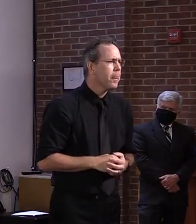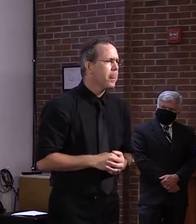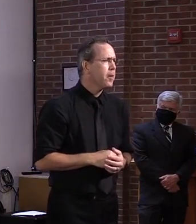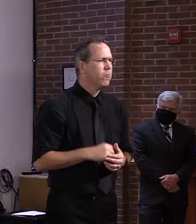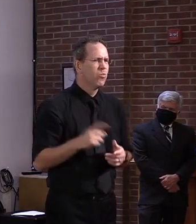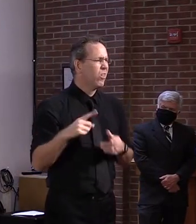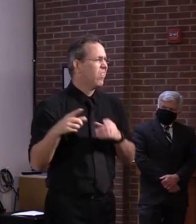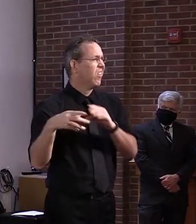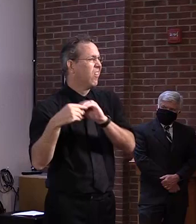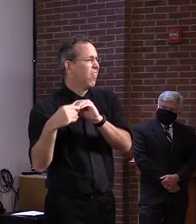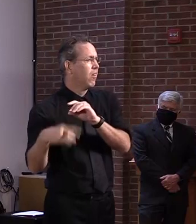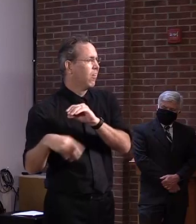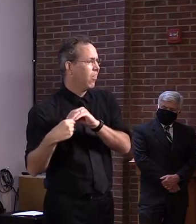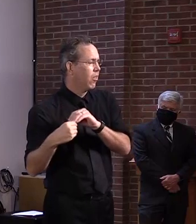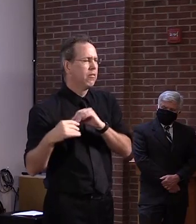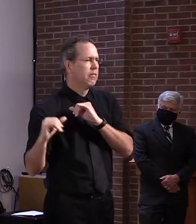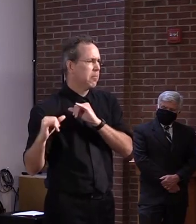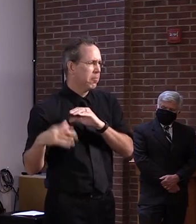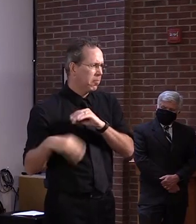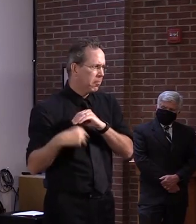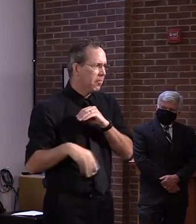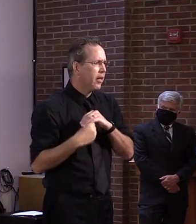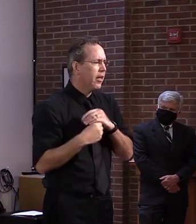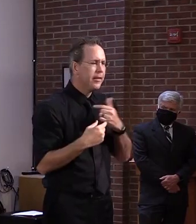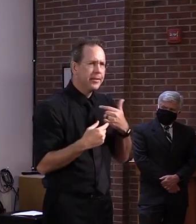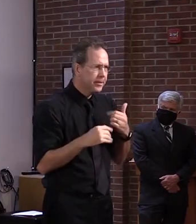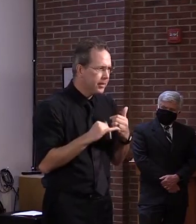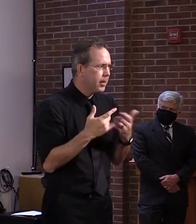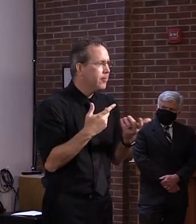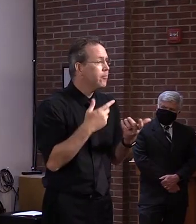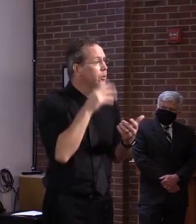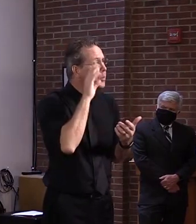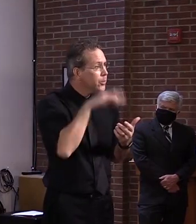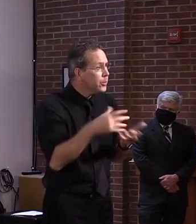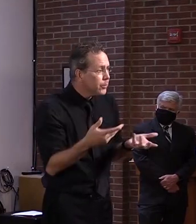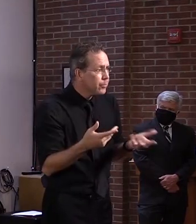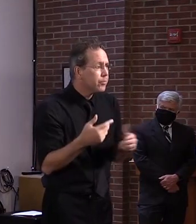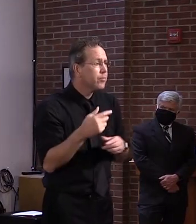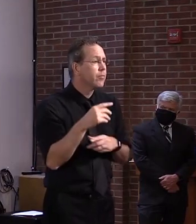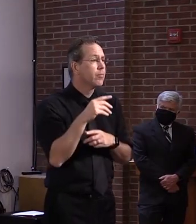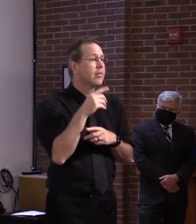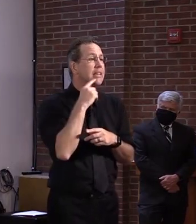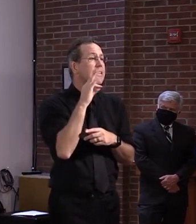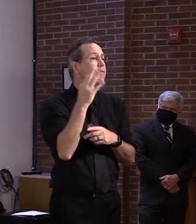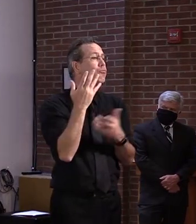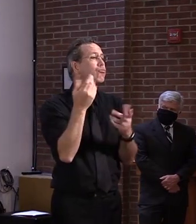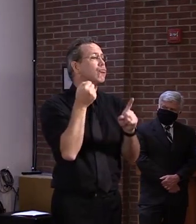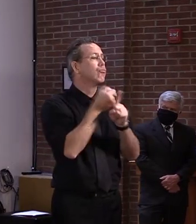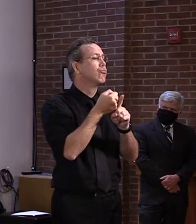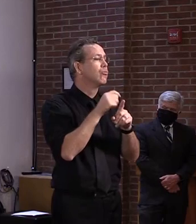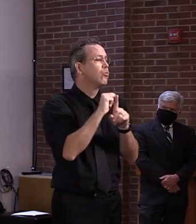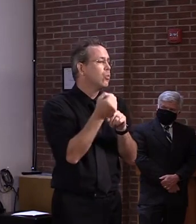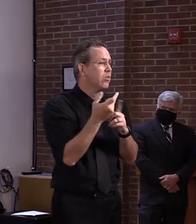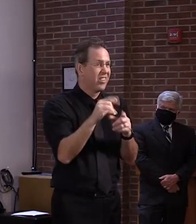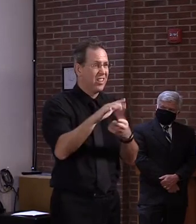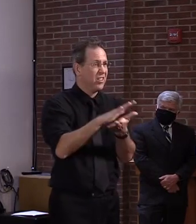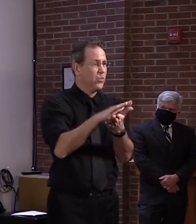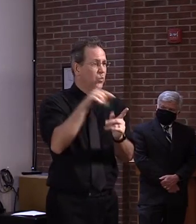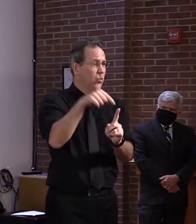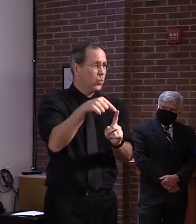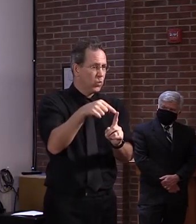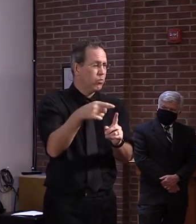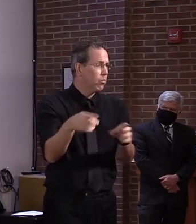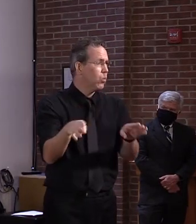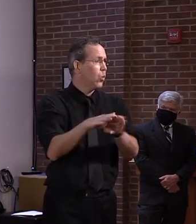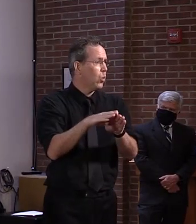upon everyone the fact that let's assume there is a case in a school, and it's